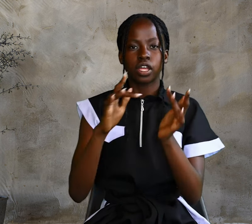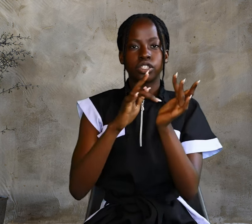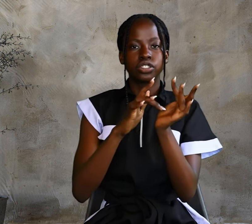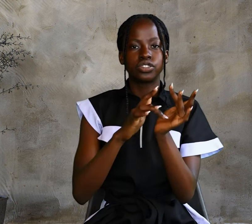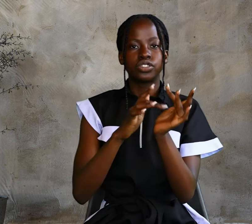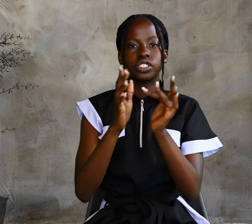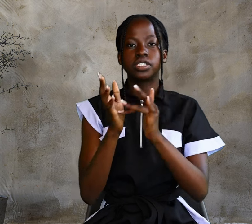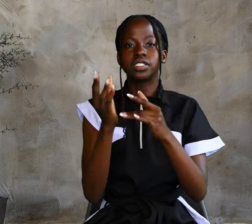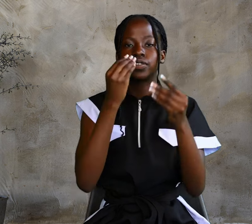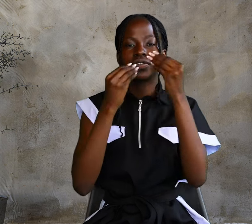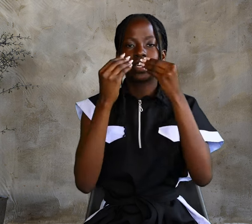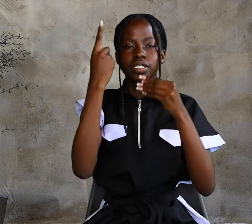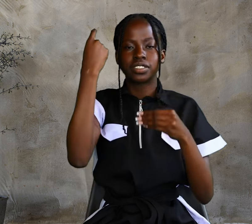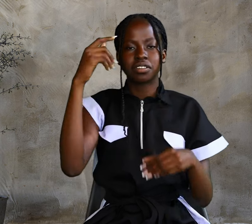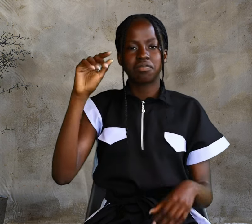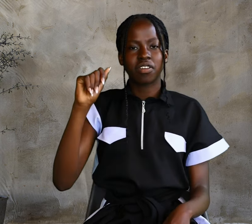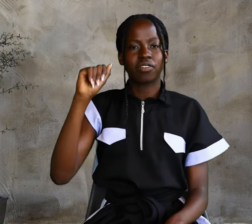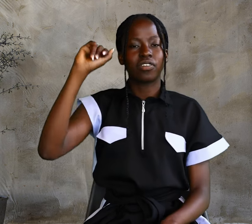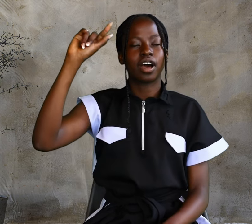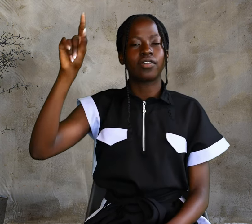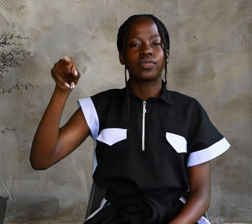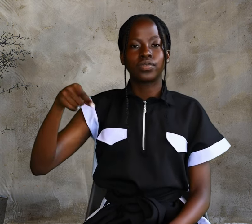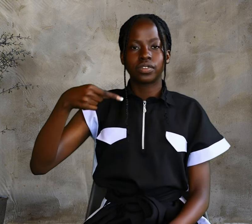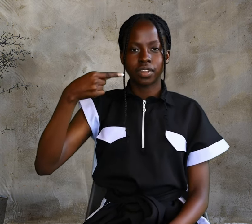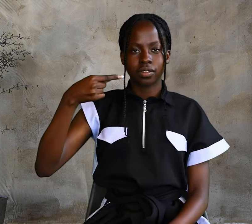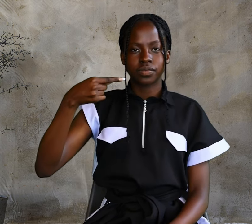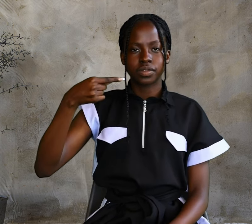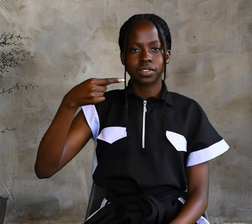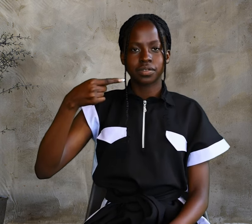Jesus feeds the 5,000